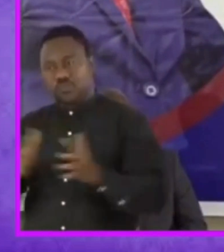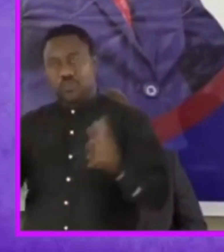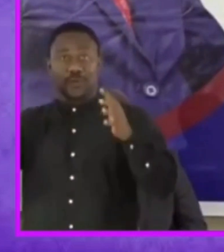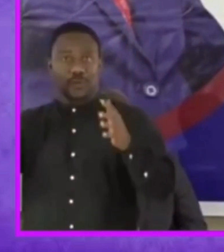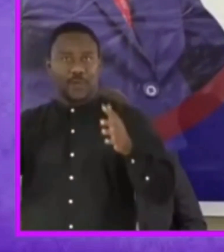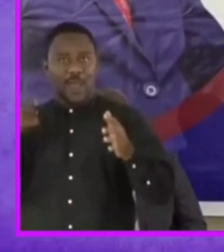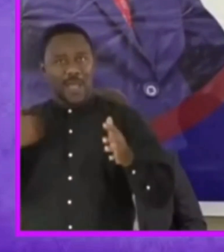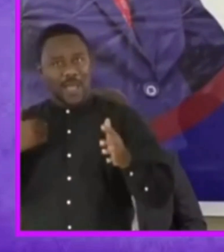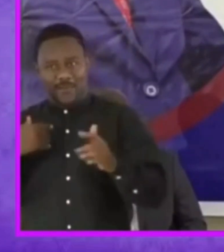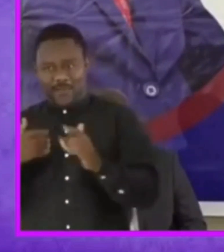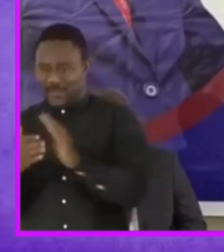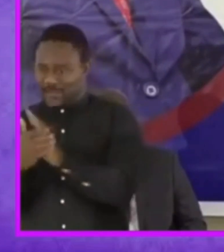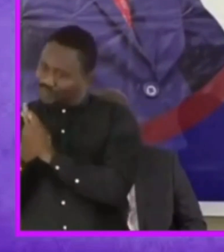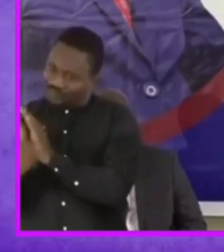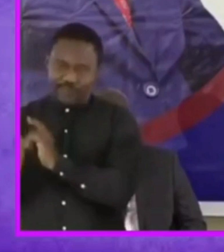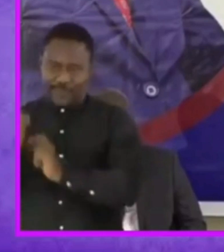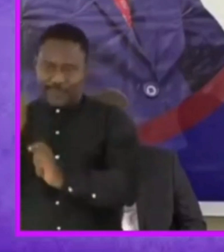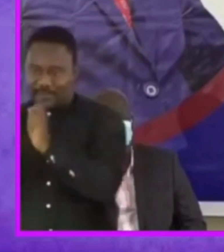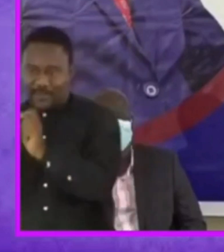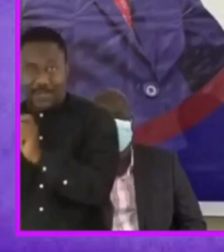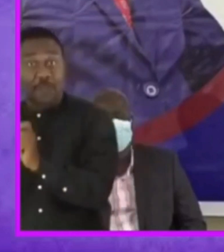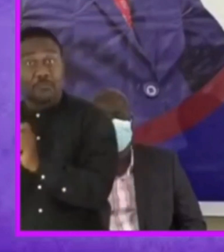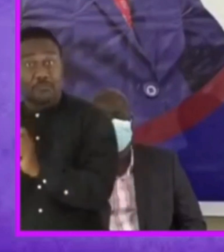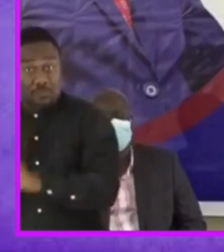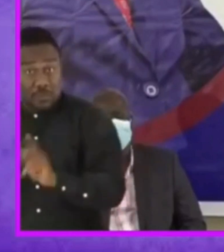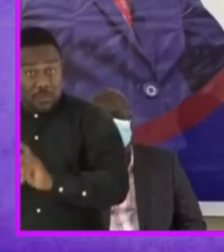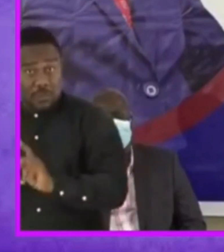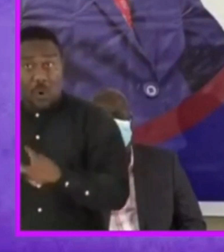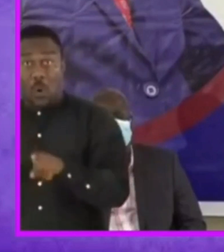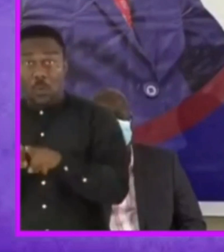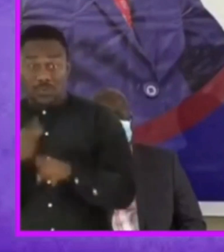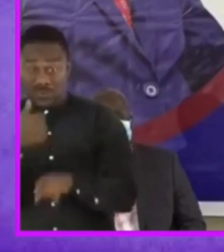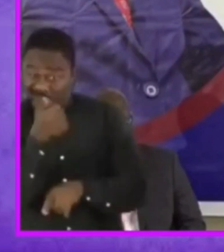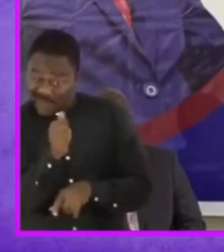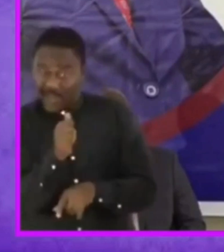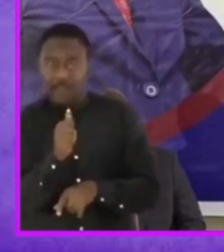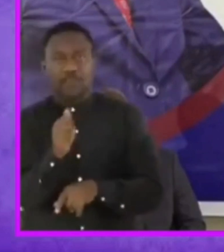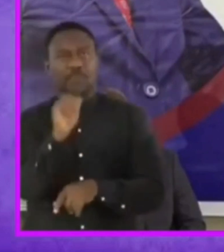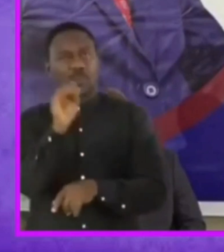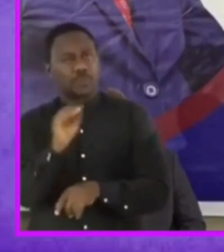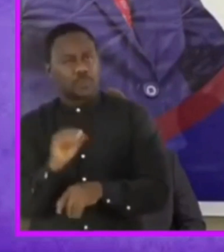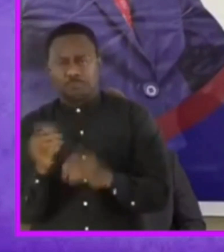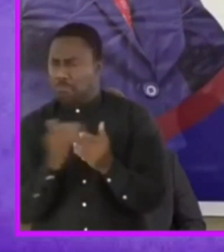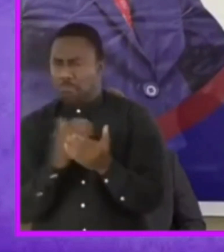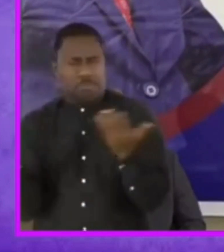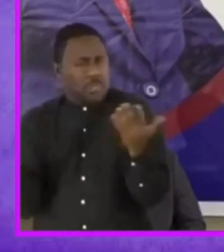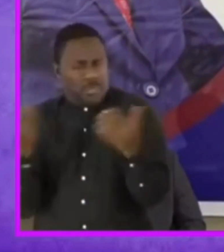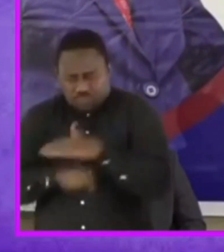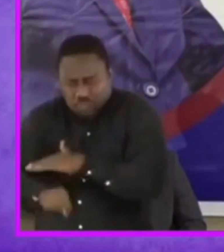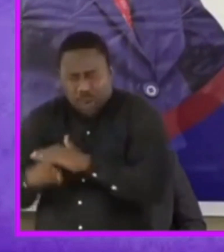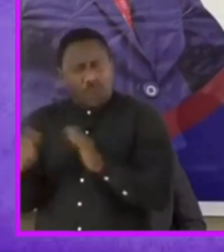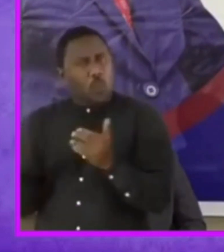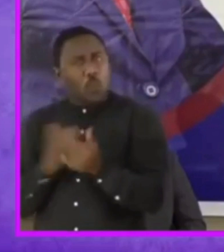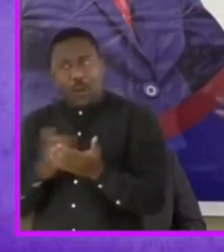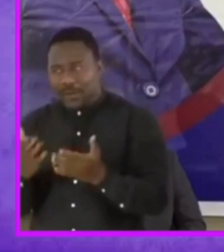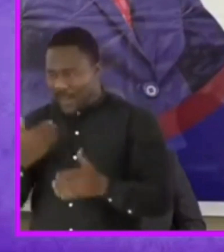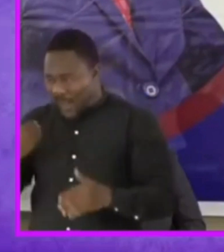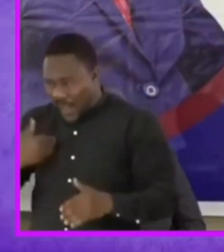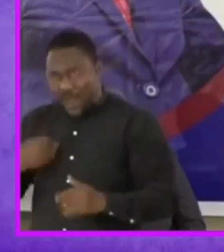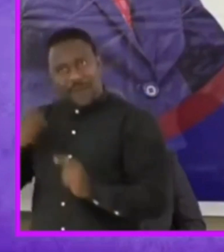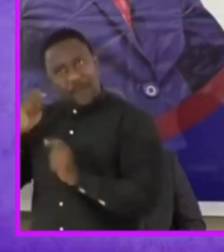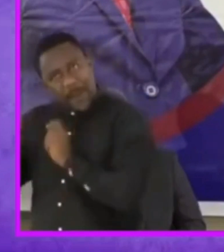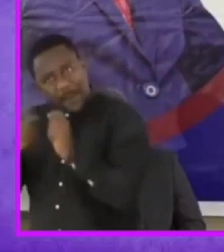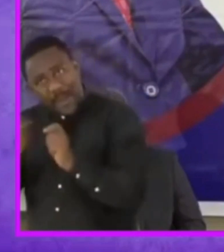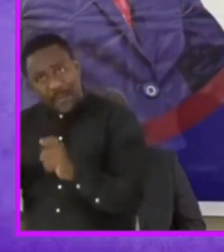five percent it also shows that ten percent of the population irrespective of where they were born are gifted